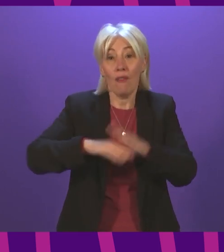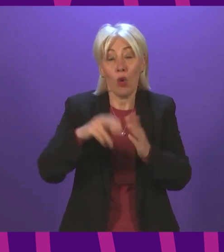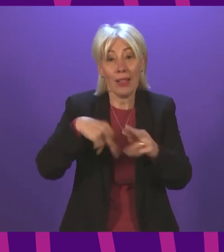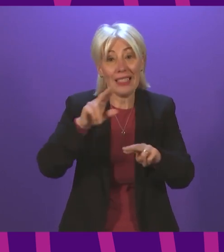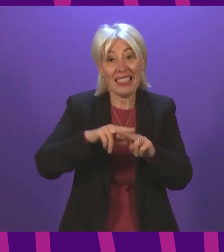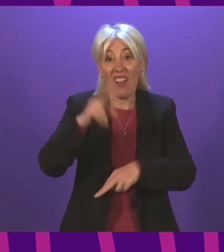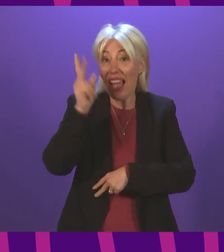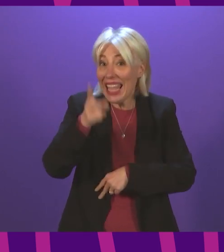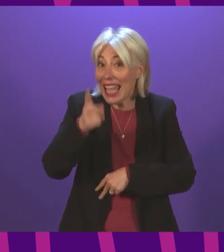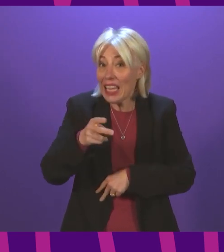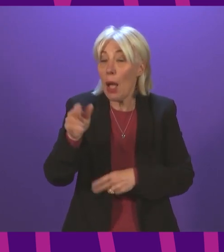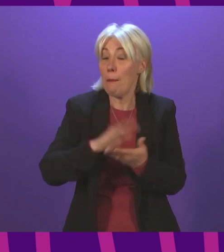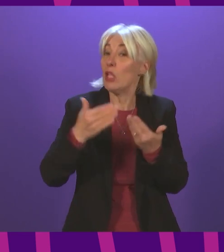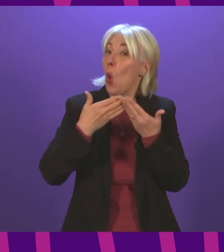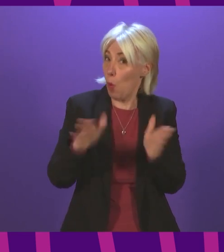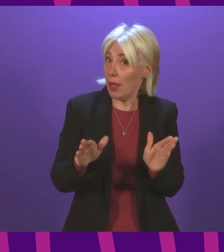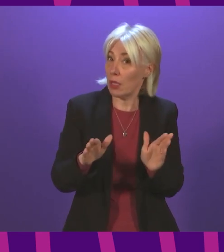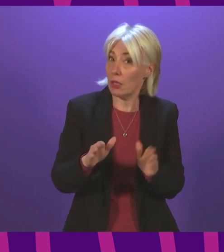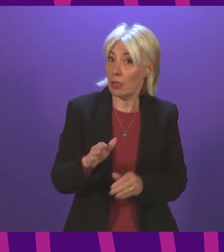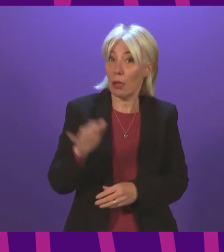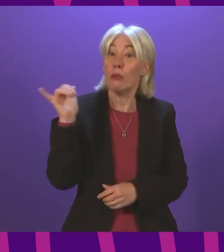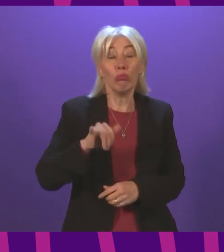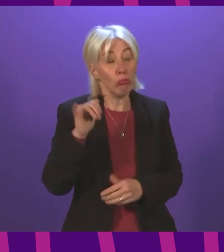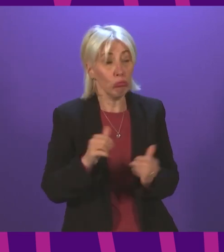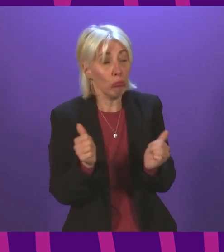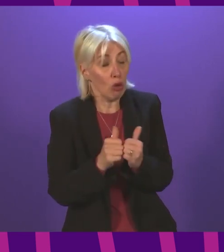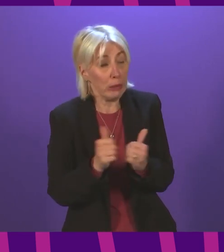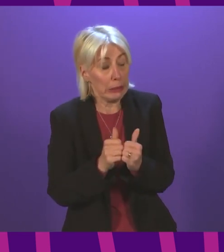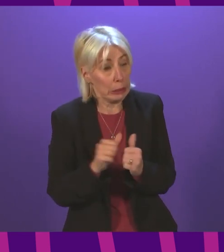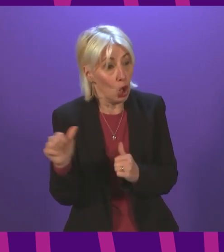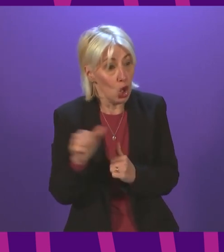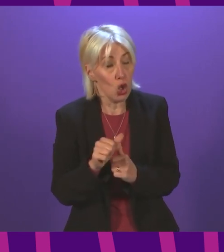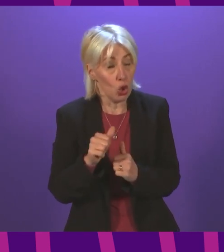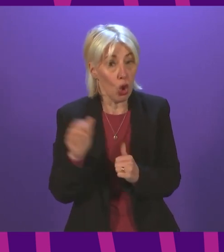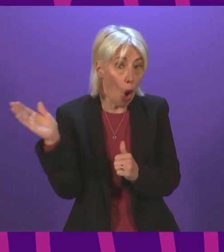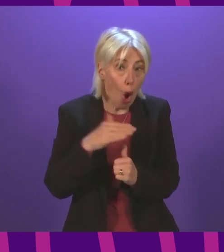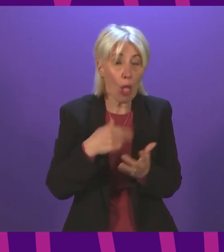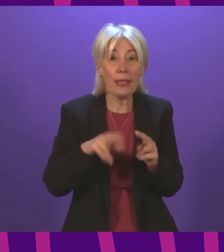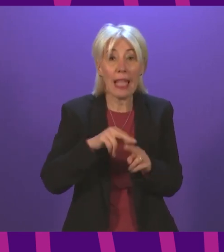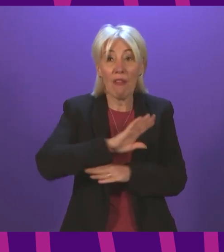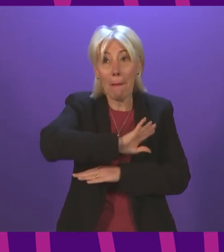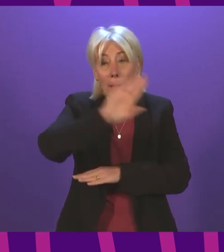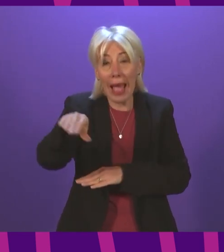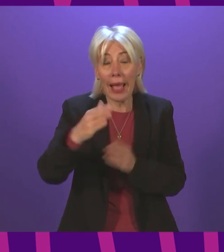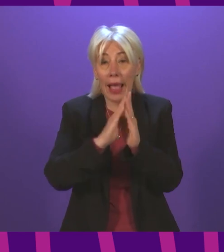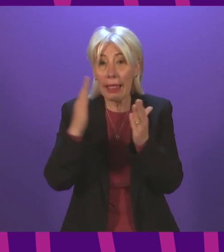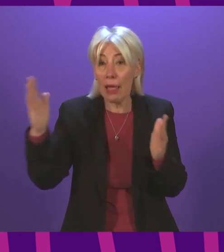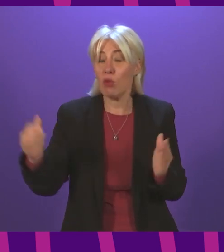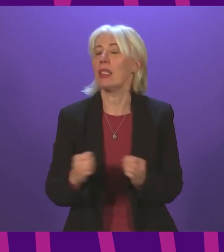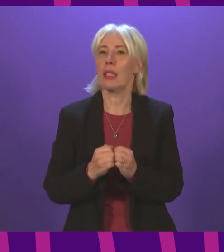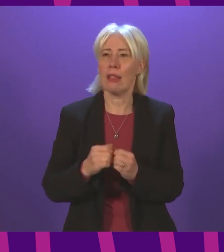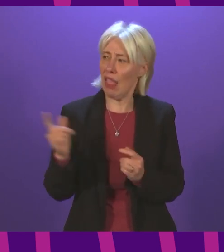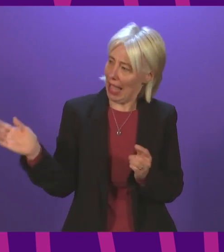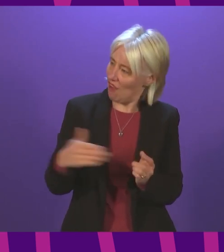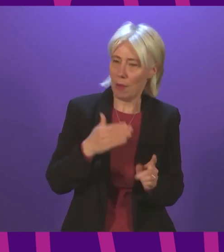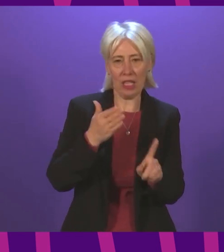fully open? First Minister. Yes, I do agree with that. I think it is important. I think everybody recognises or everybody who's been